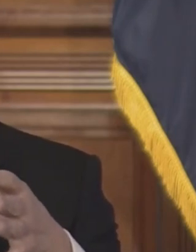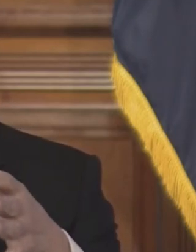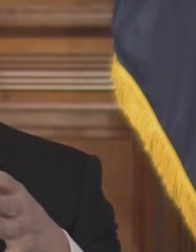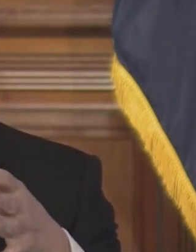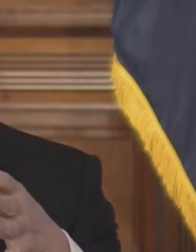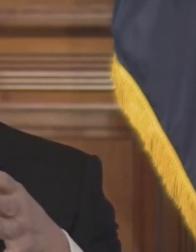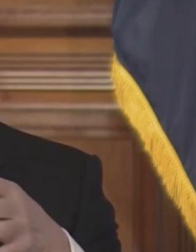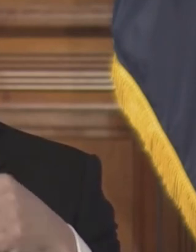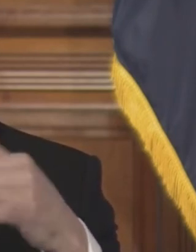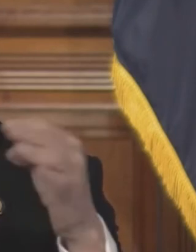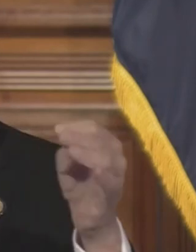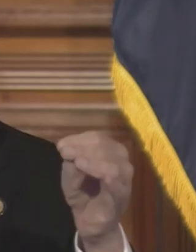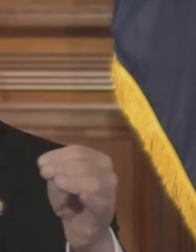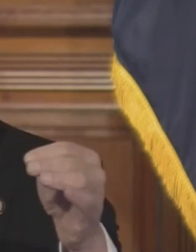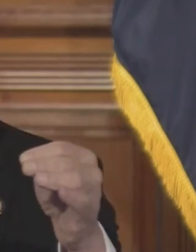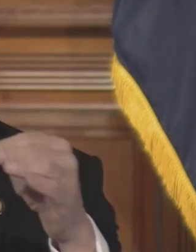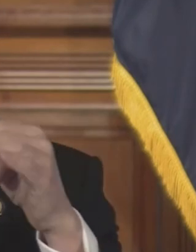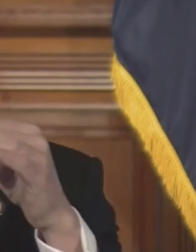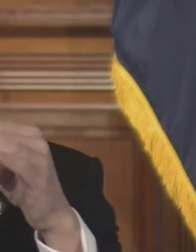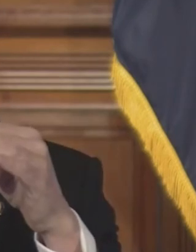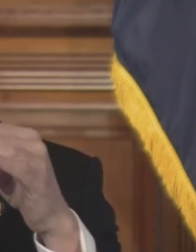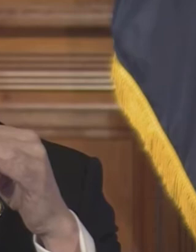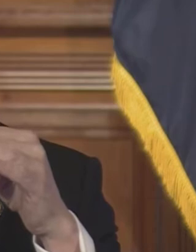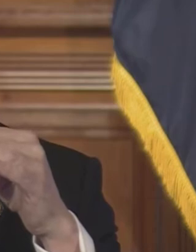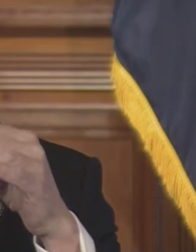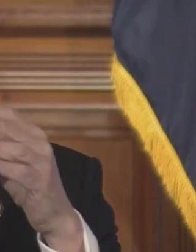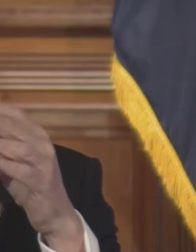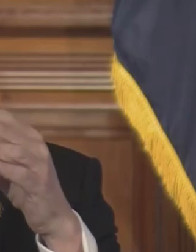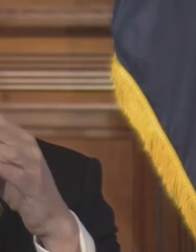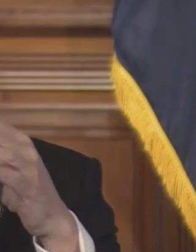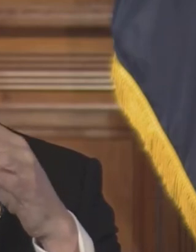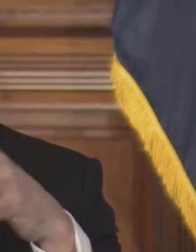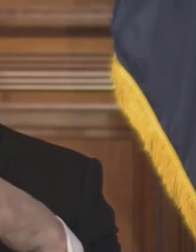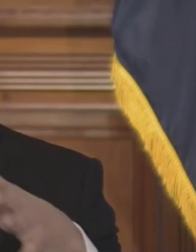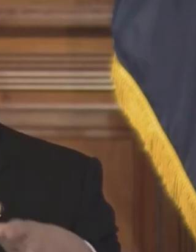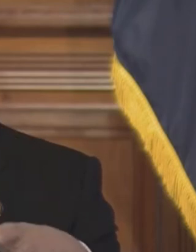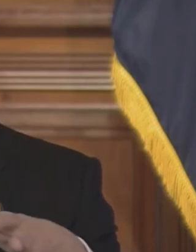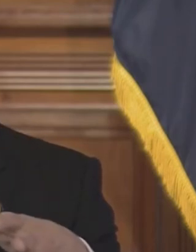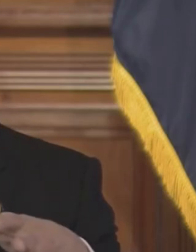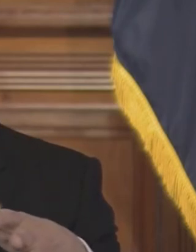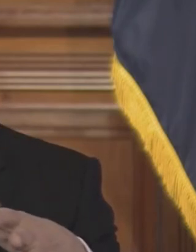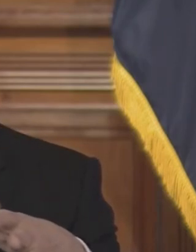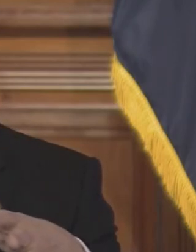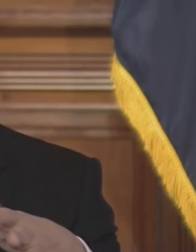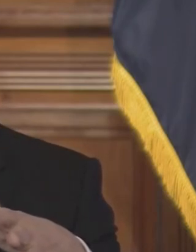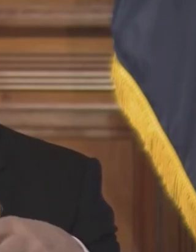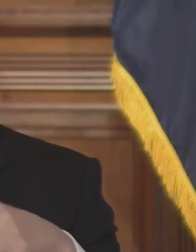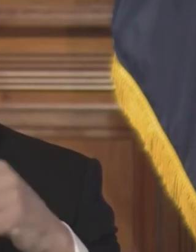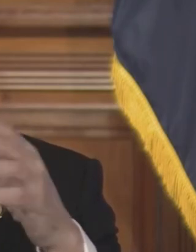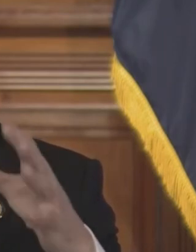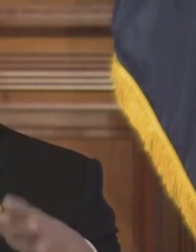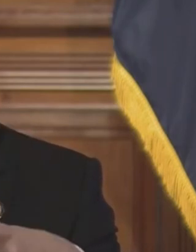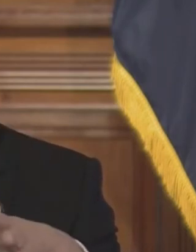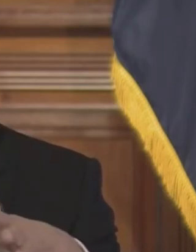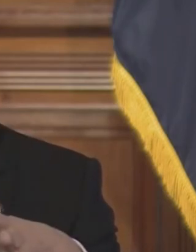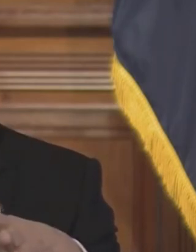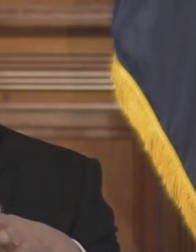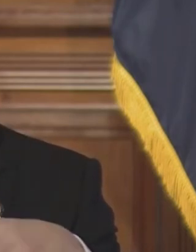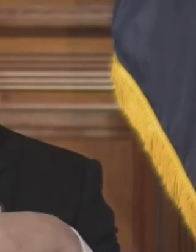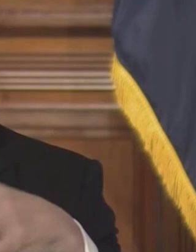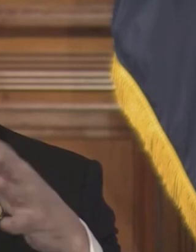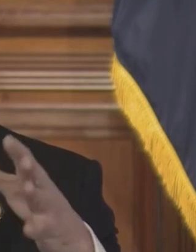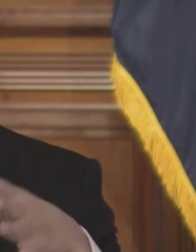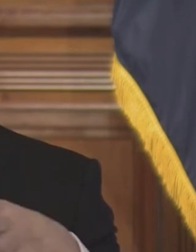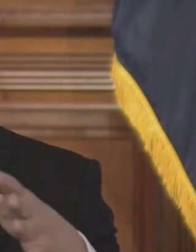know. We've never done it before. Michael Bloomberg will design the program, design the